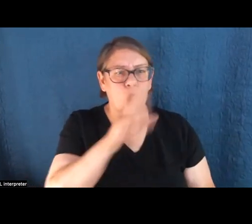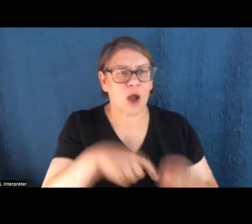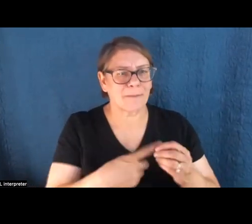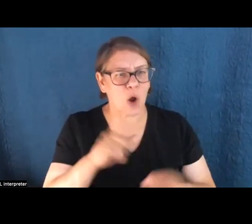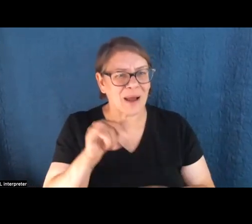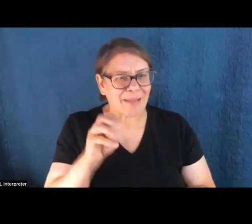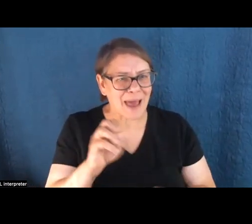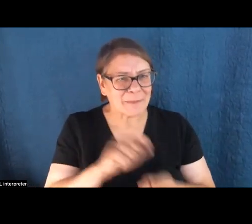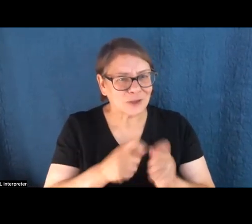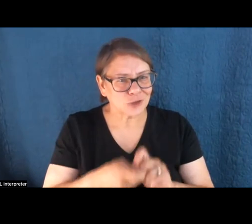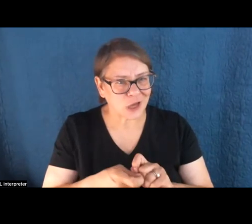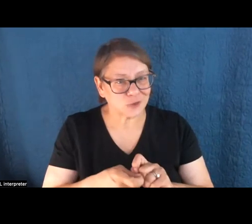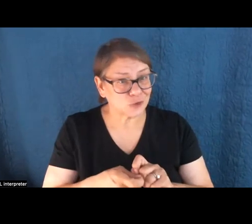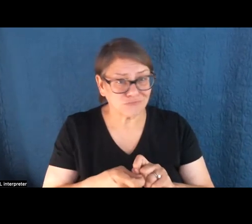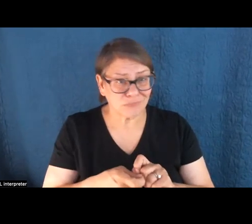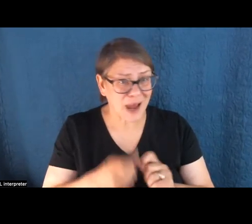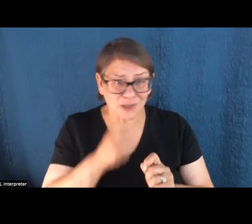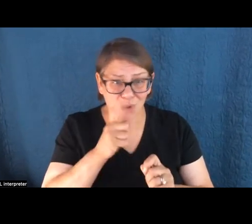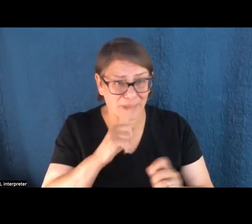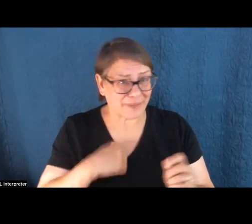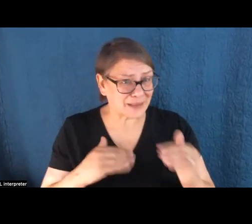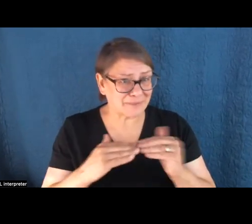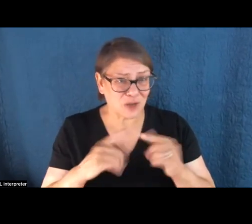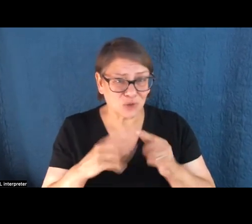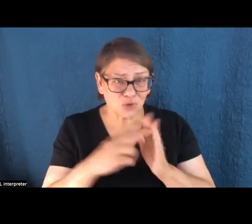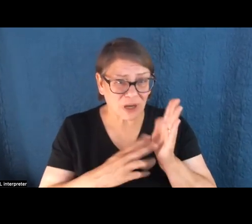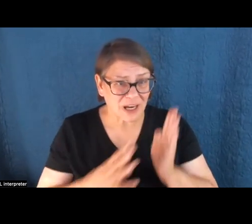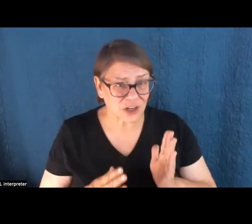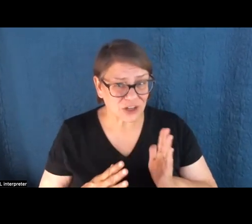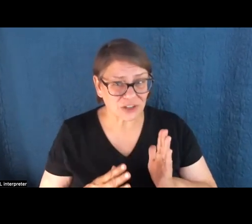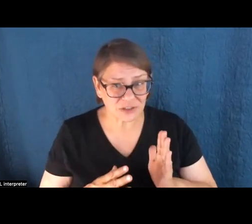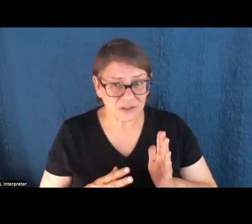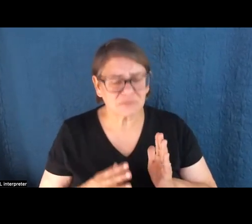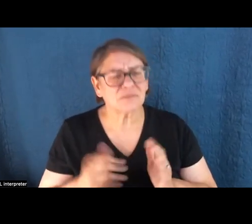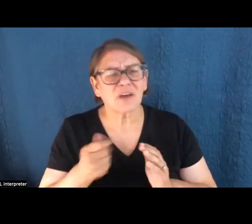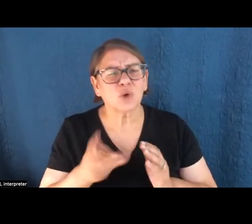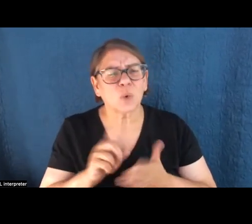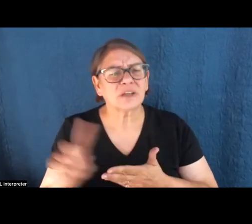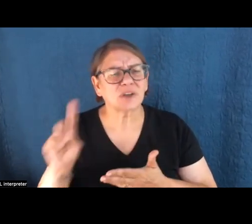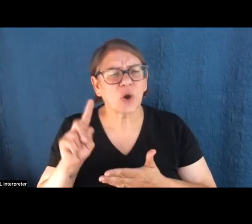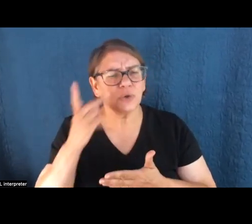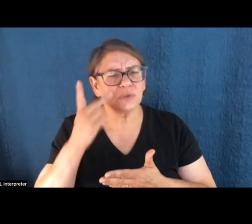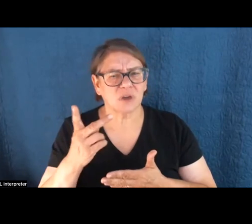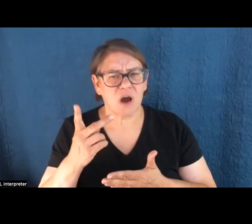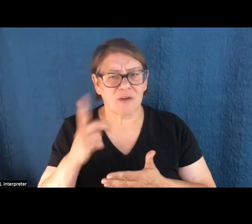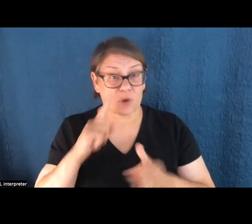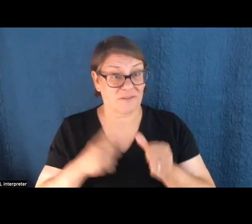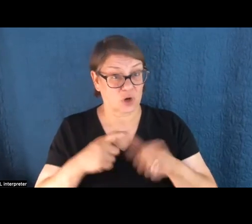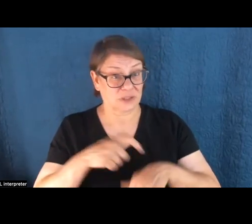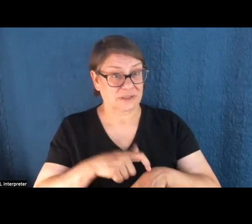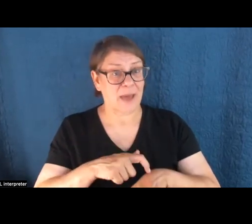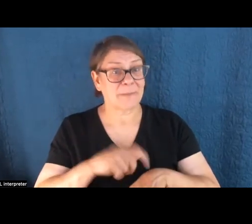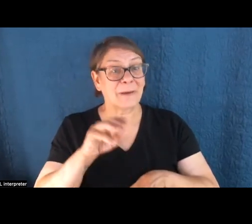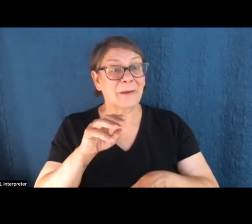huge disservice to readers. And I mean, it goes beyond that sports reporters, for instance, a couple of weeks ago, you might've seen, had for the first time major league